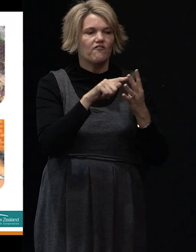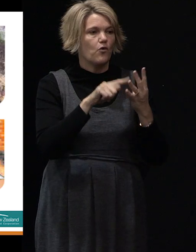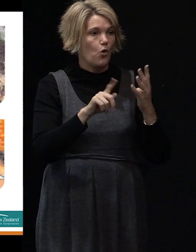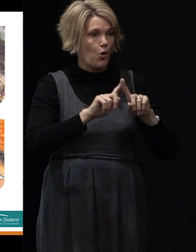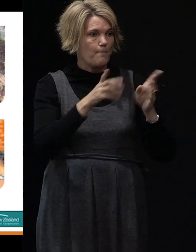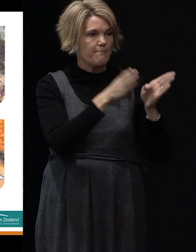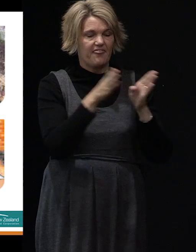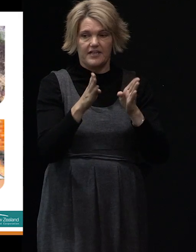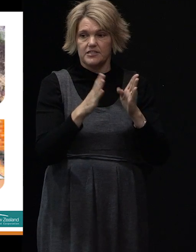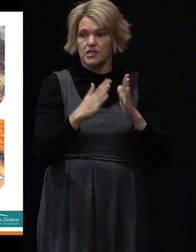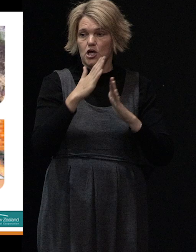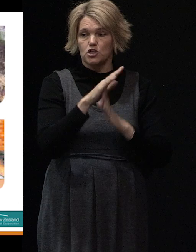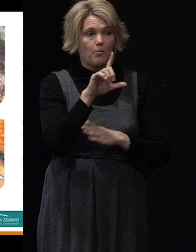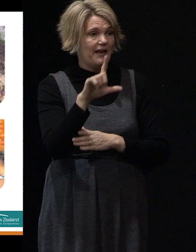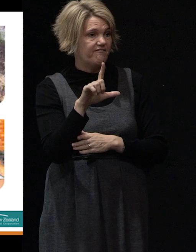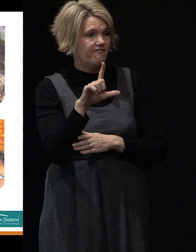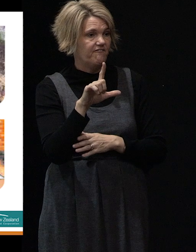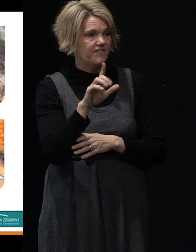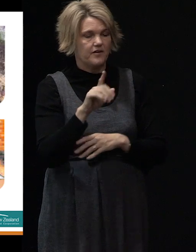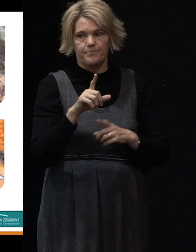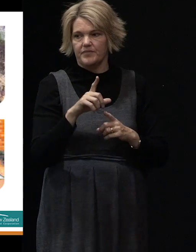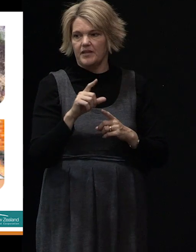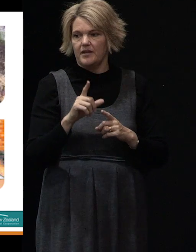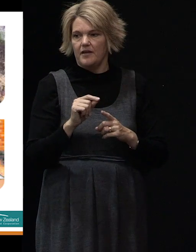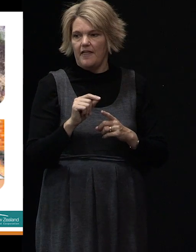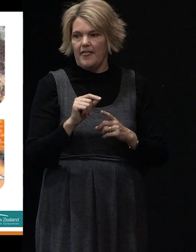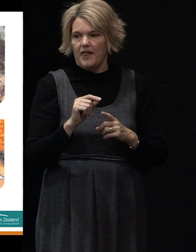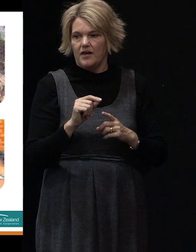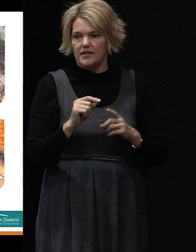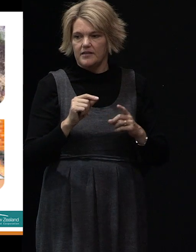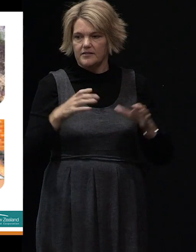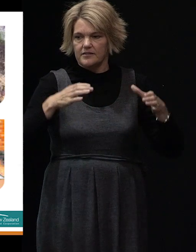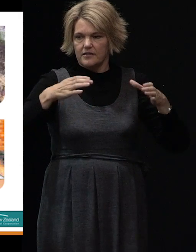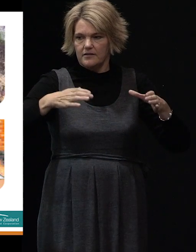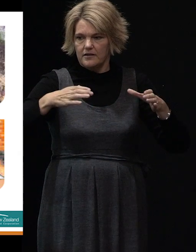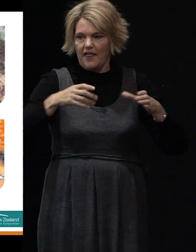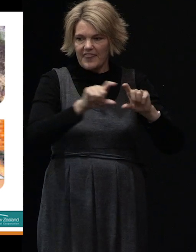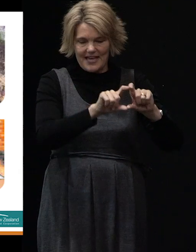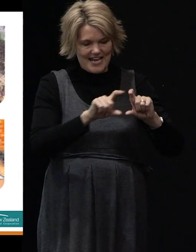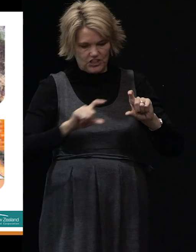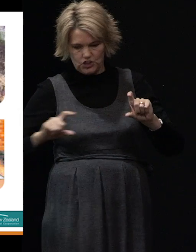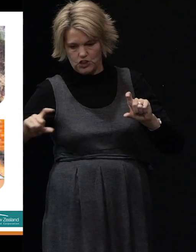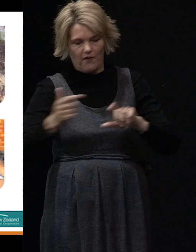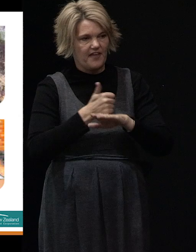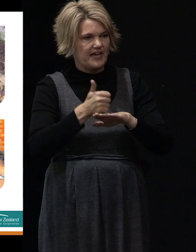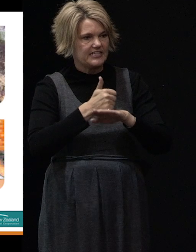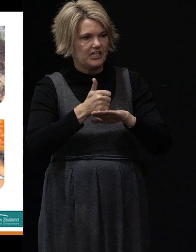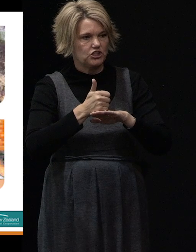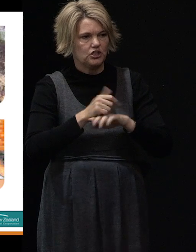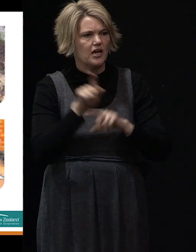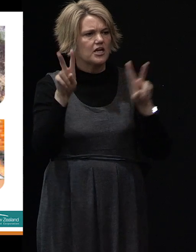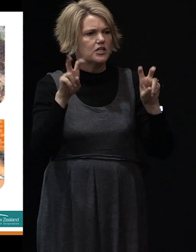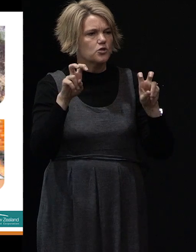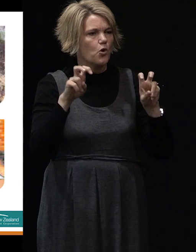left is a cross section through the edge of a house showing you the foundation. So this is called a mechanical